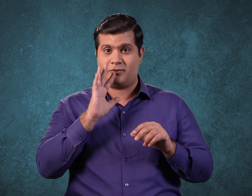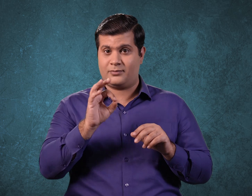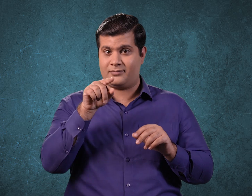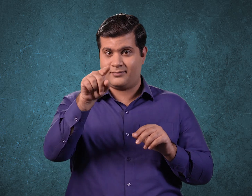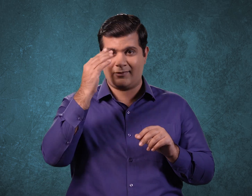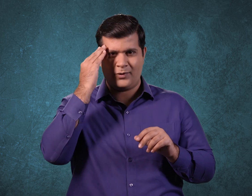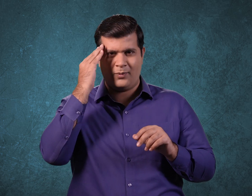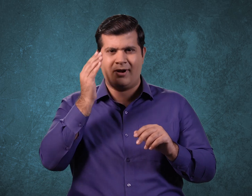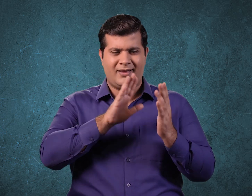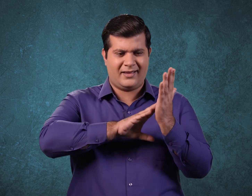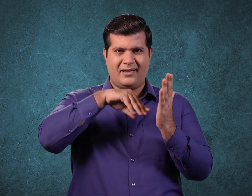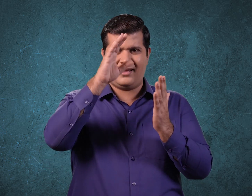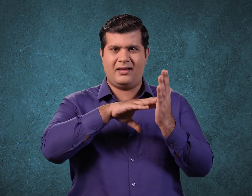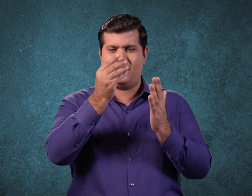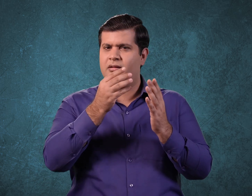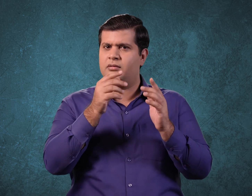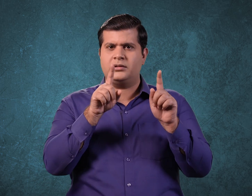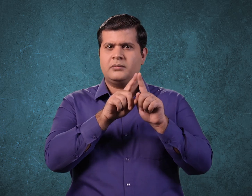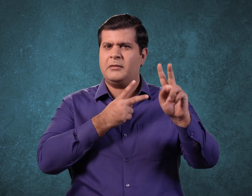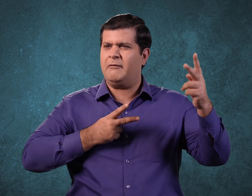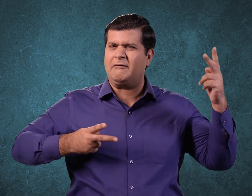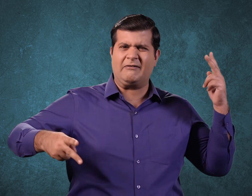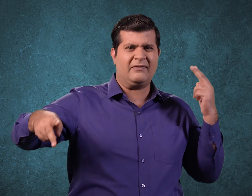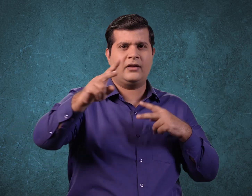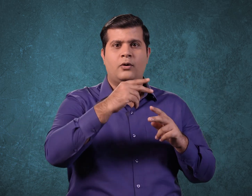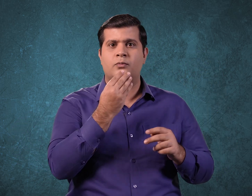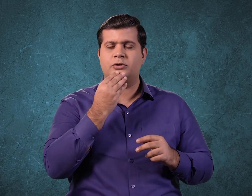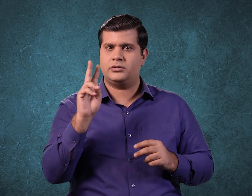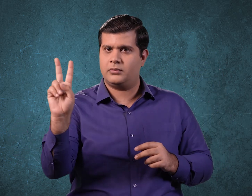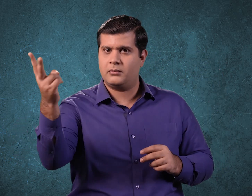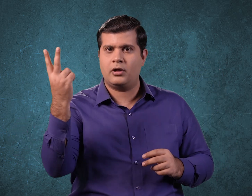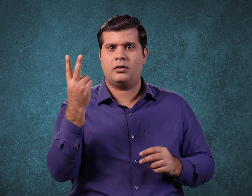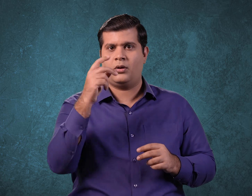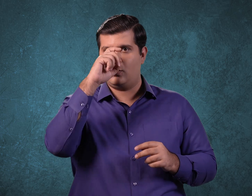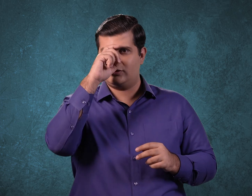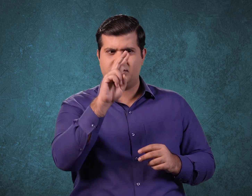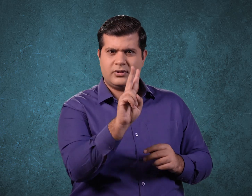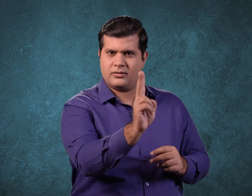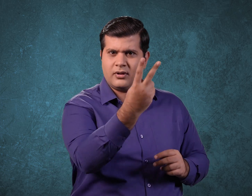You may know that there are different types of calendars like the Islamic, Gujarati and other types of calendars.